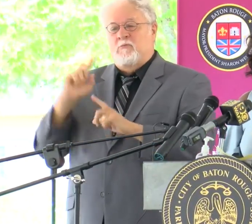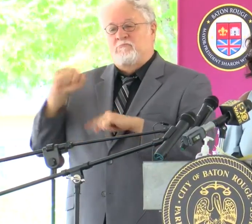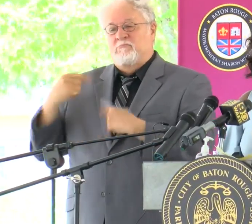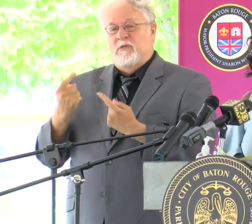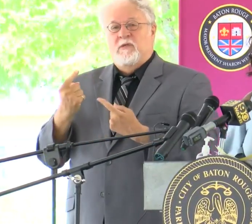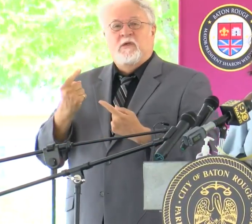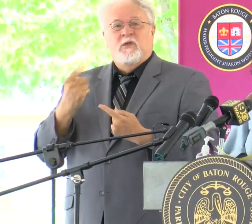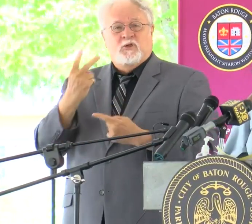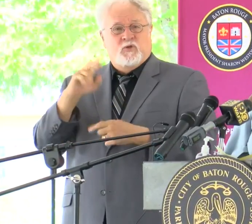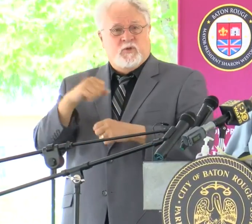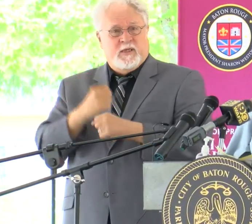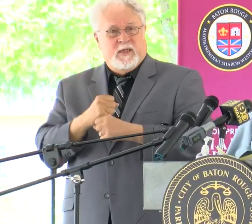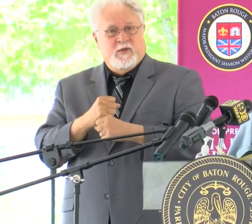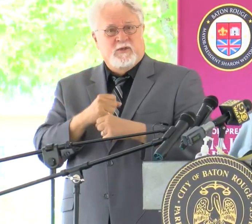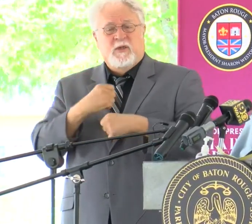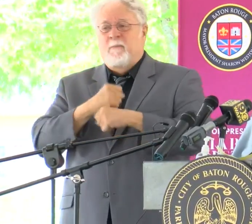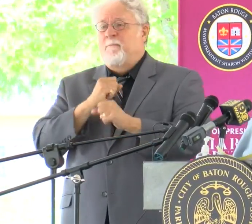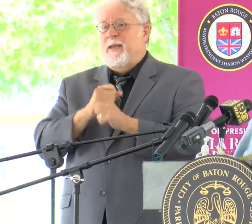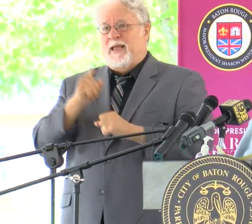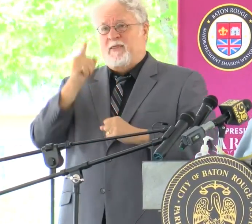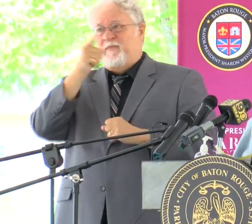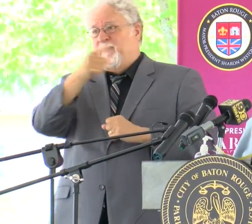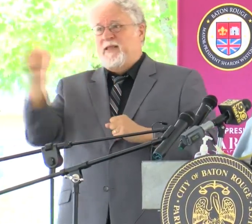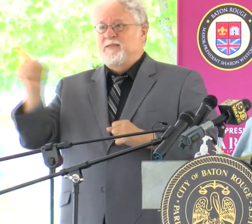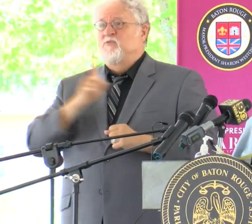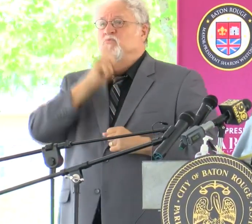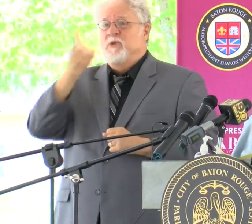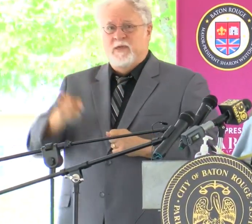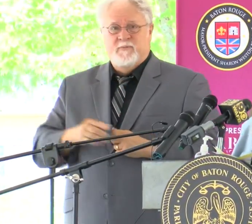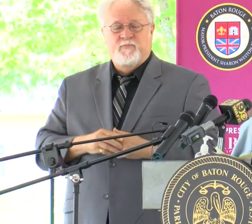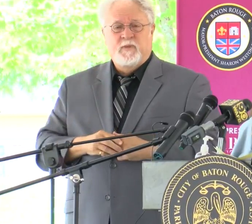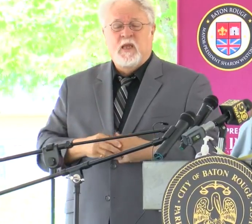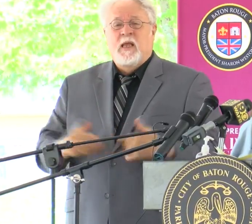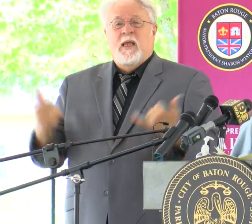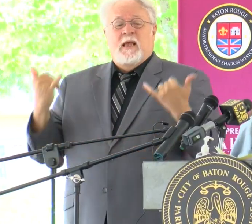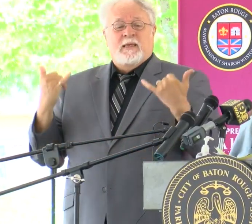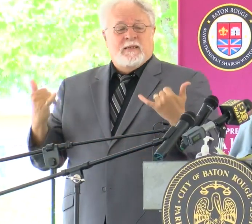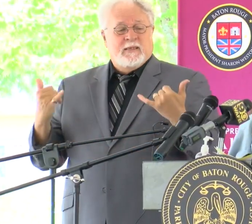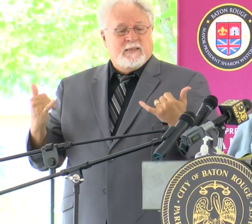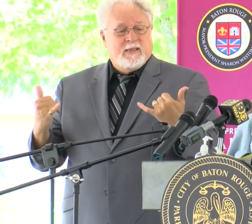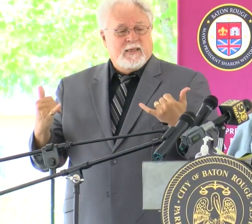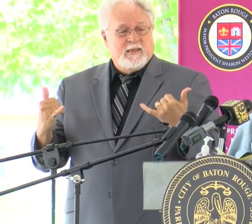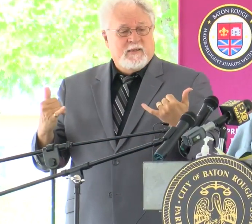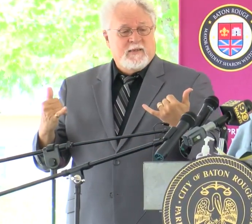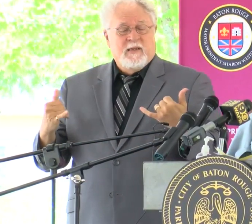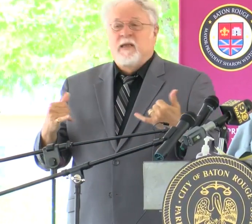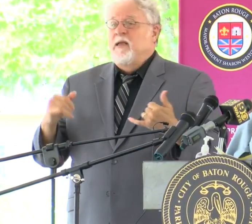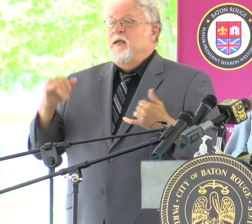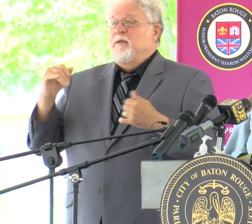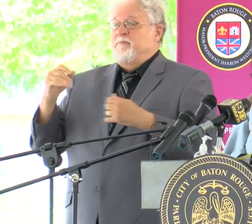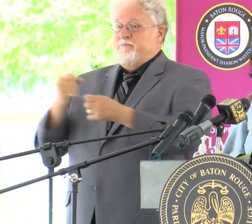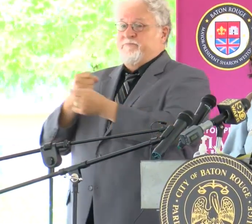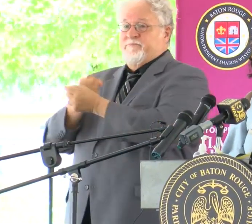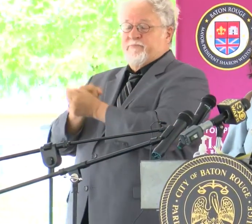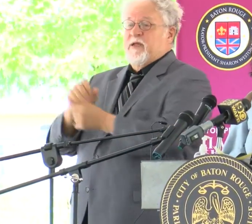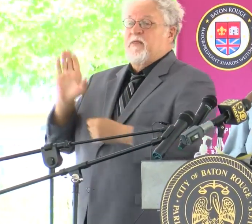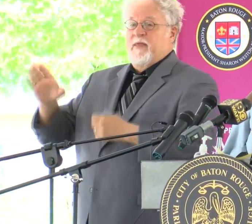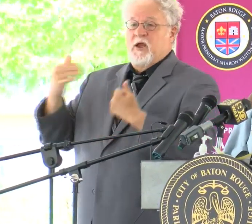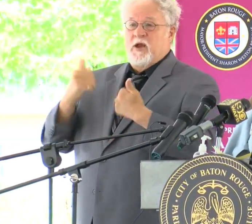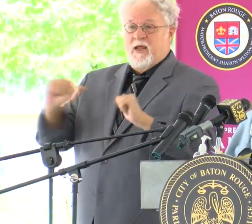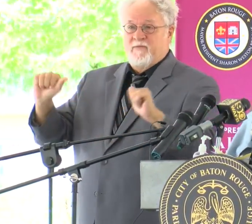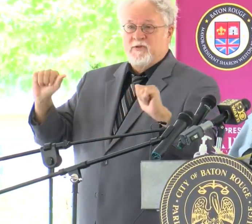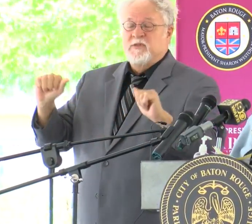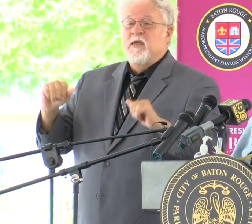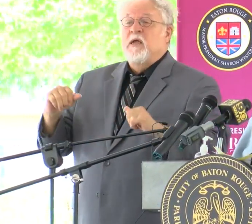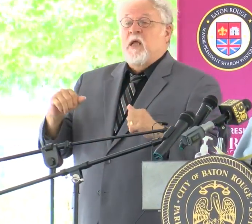past two years to make it a reality. Today is a testament to their efforts. While